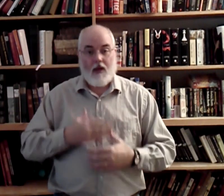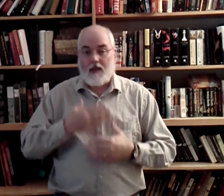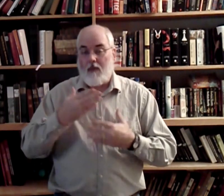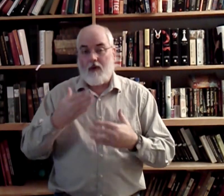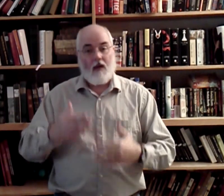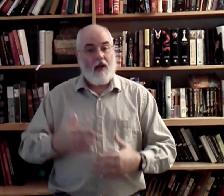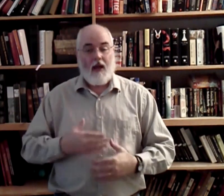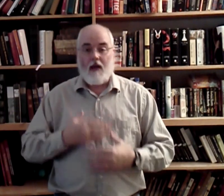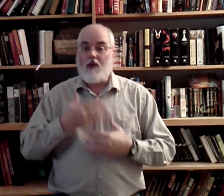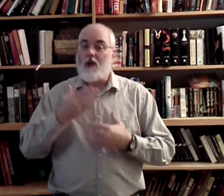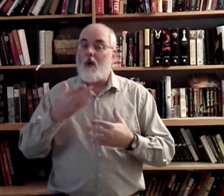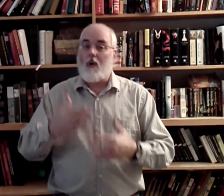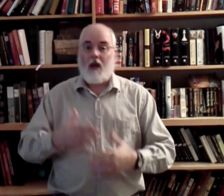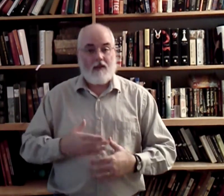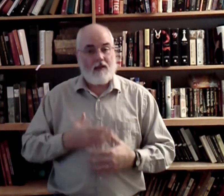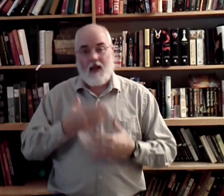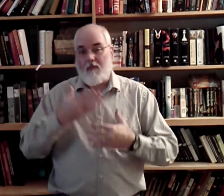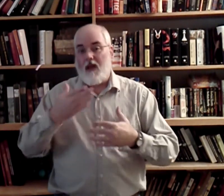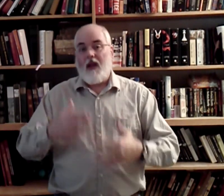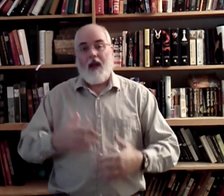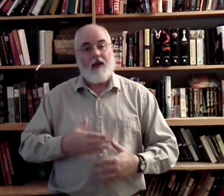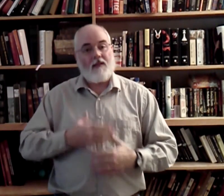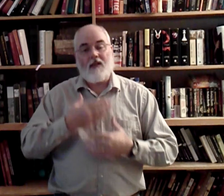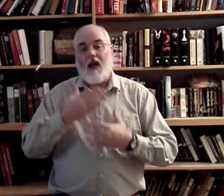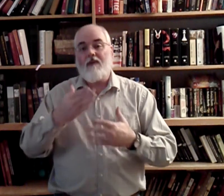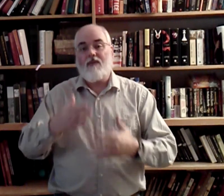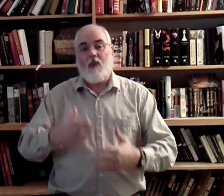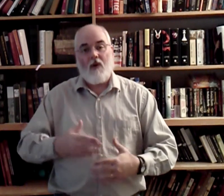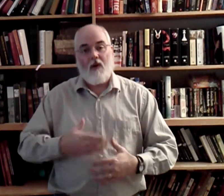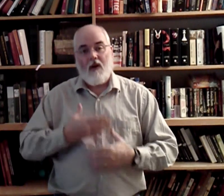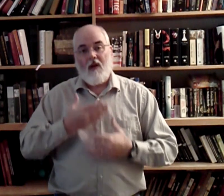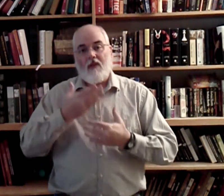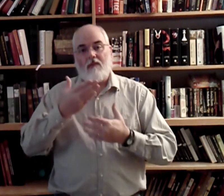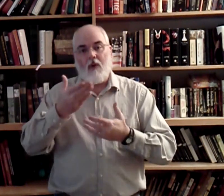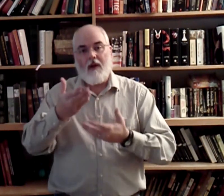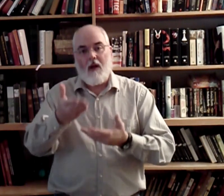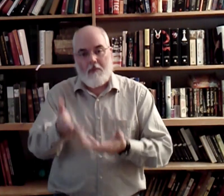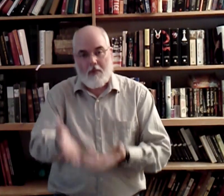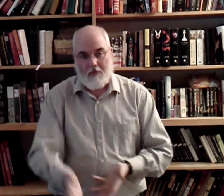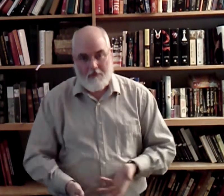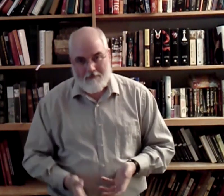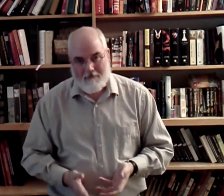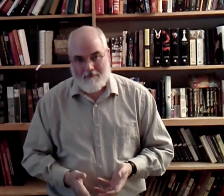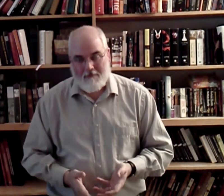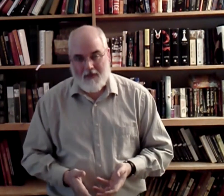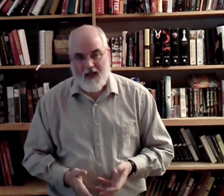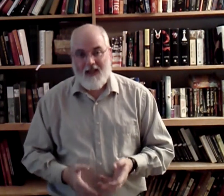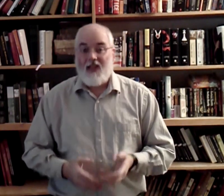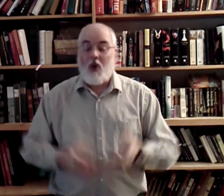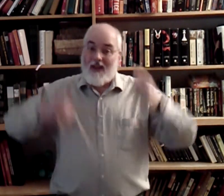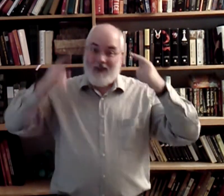similar and it looks a whole lot the same. And it's the sign for throwing up. Okay? So, if